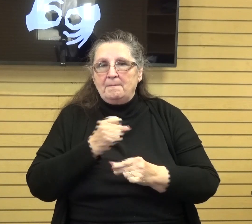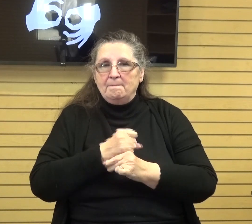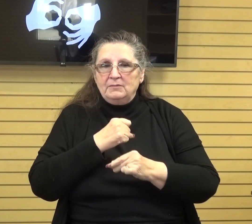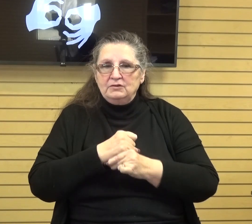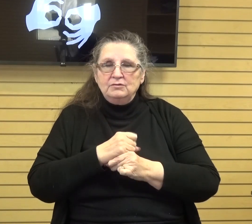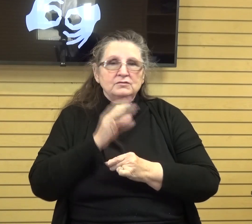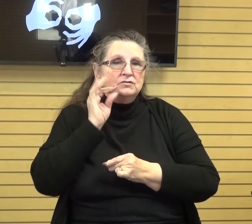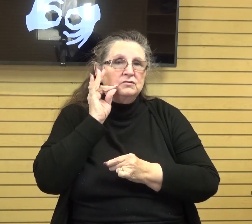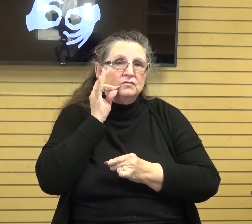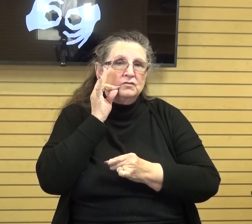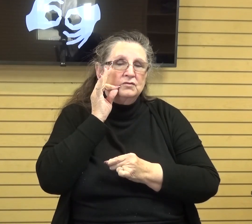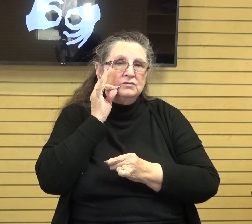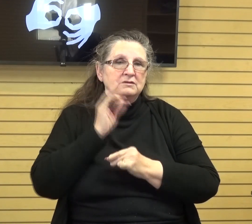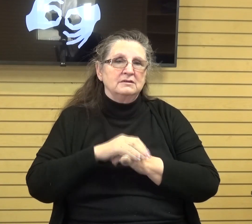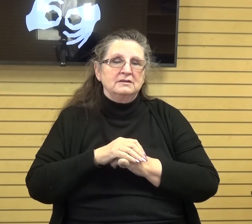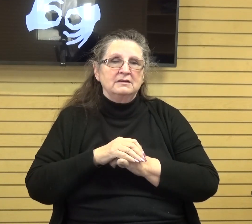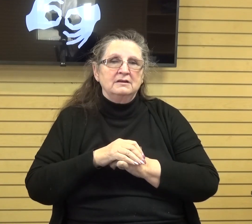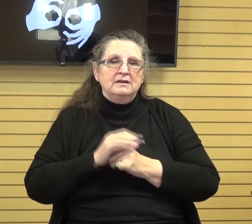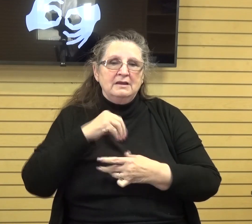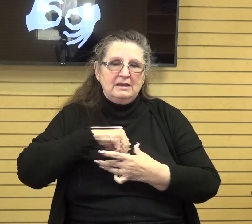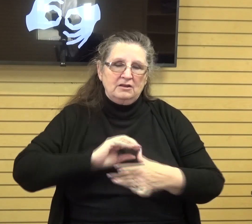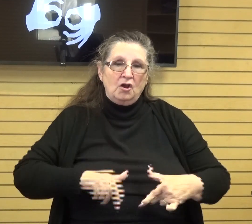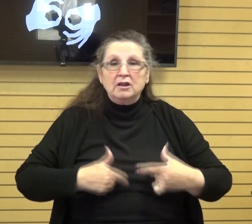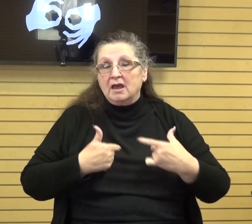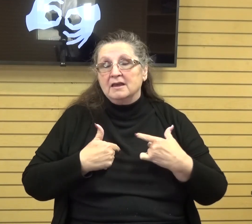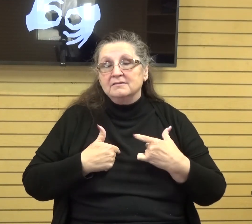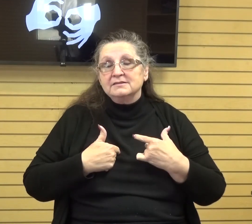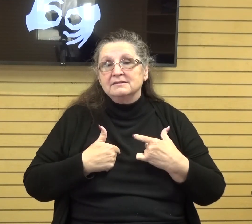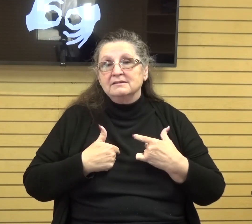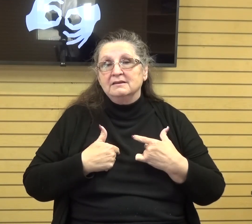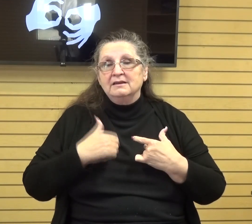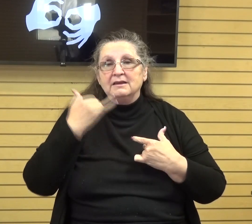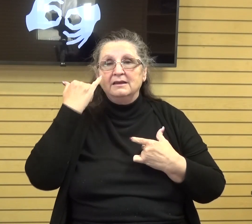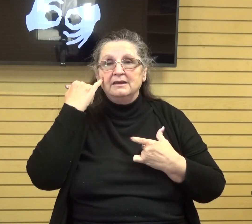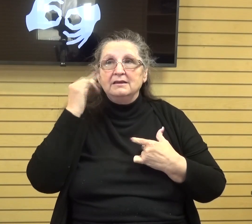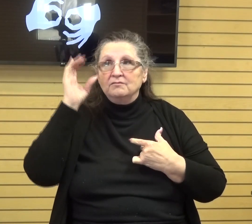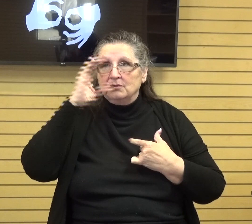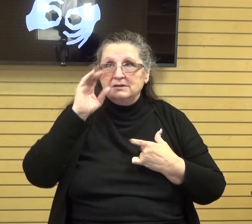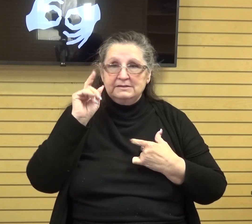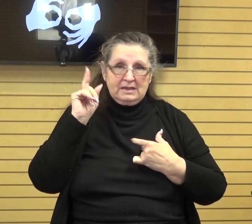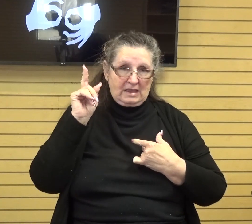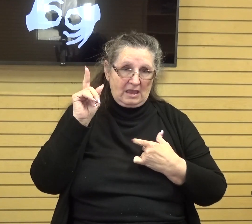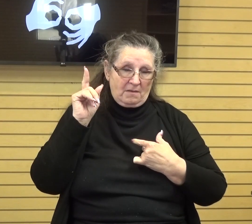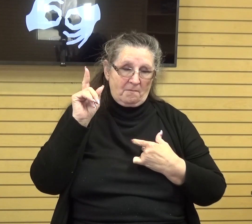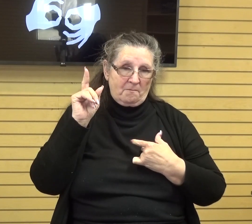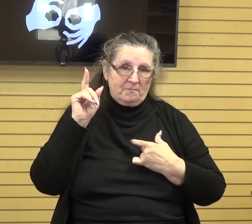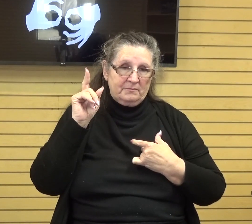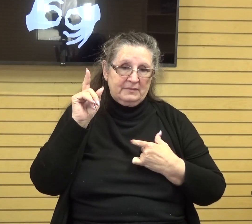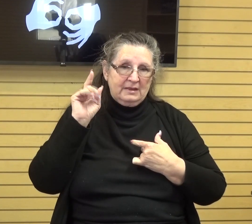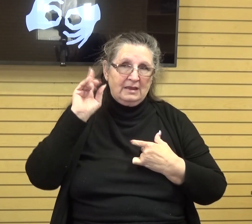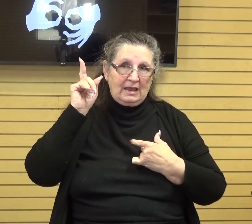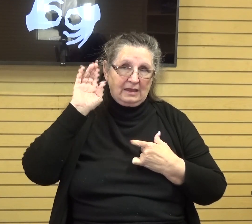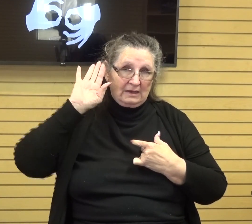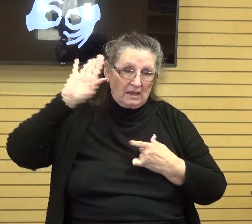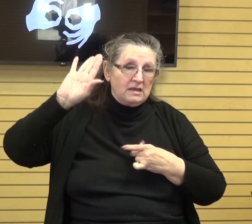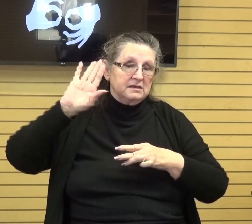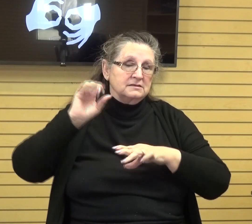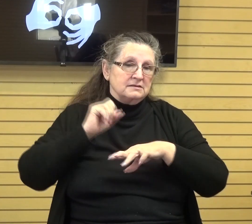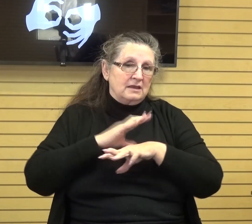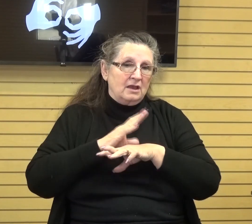fruit in our lives if if we seek it and its counsel and i want to go through